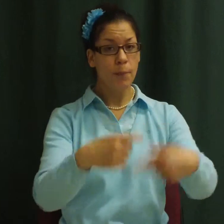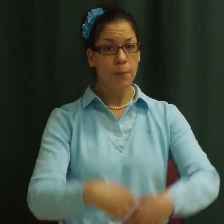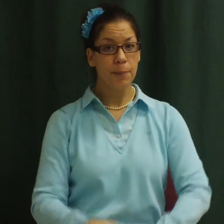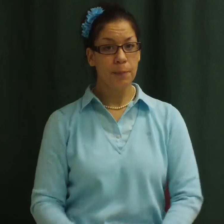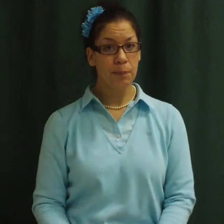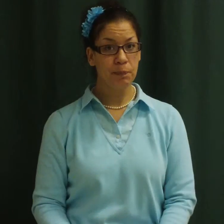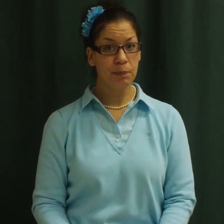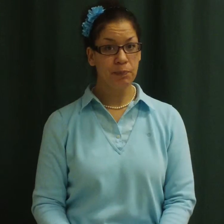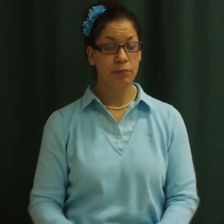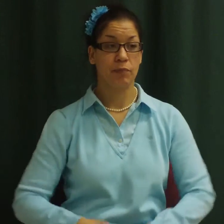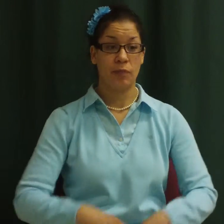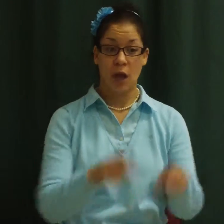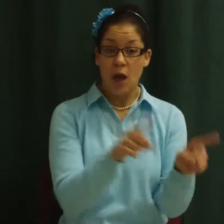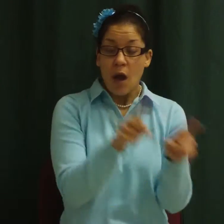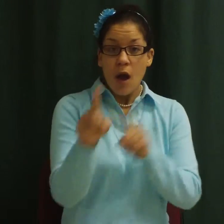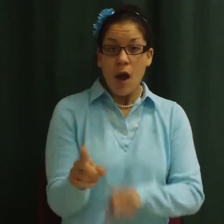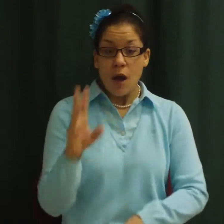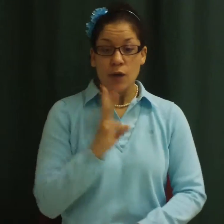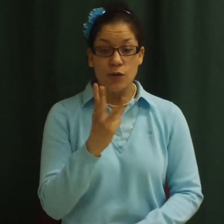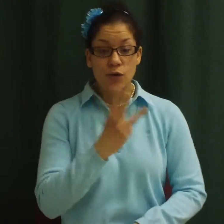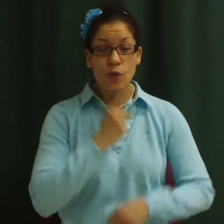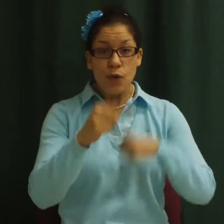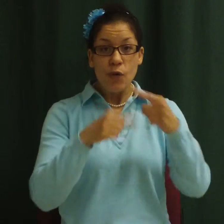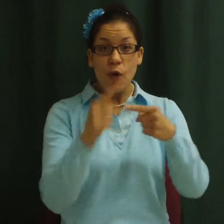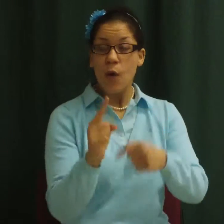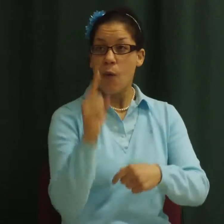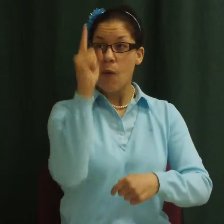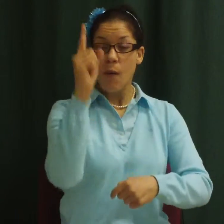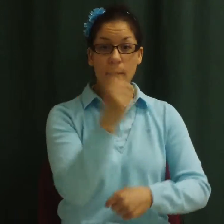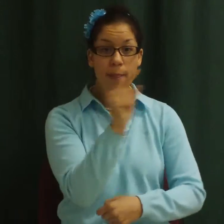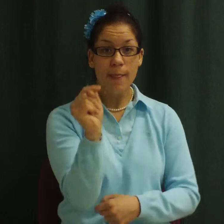As we go up, the air gets cooler and cooler.